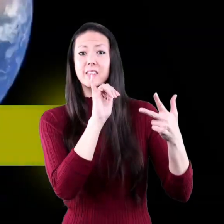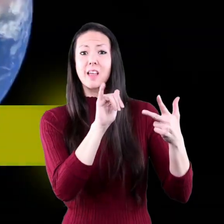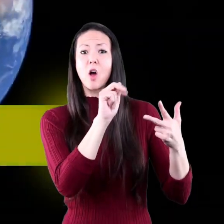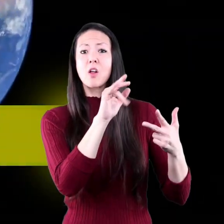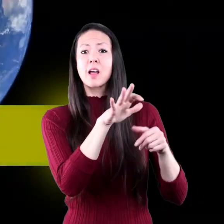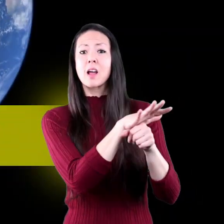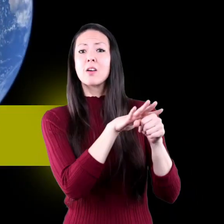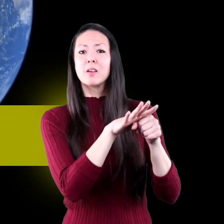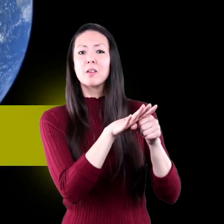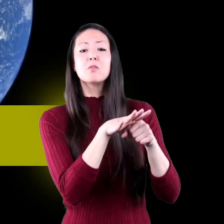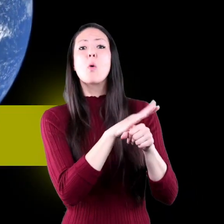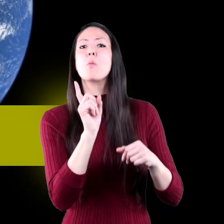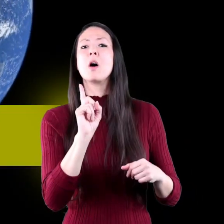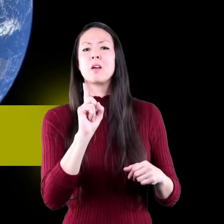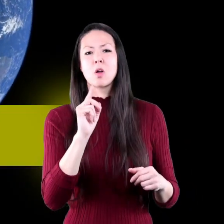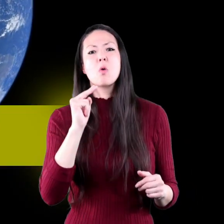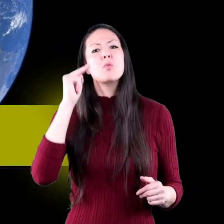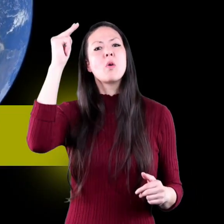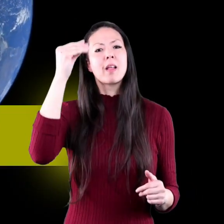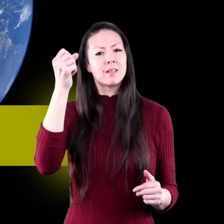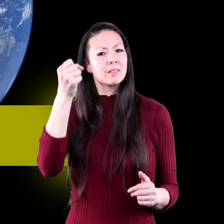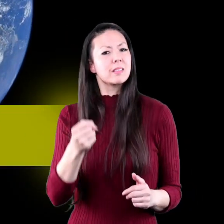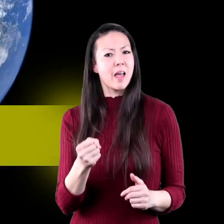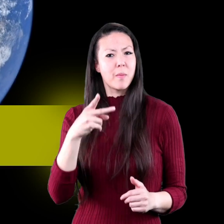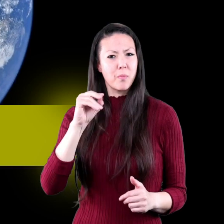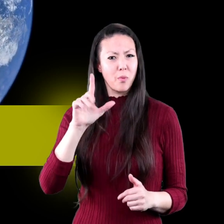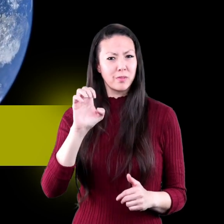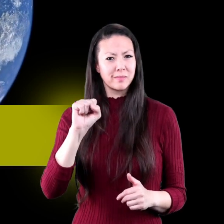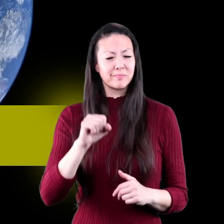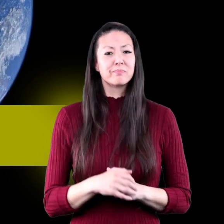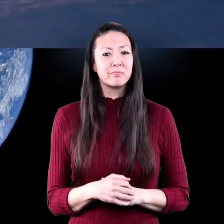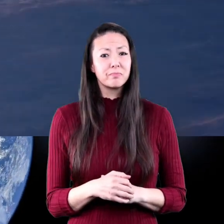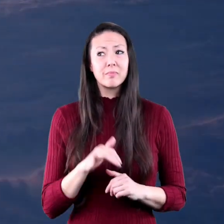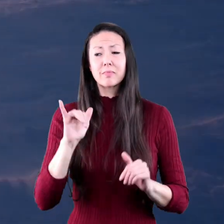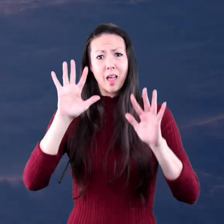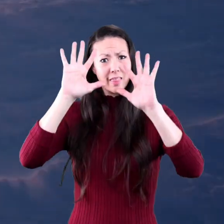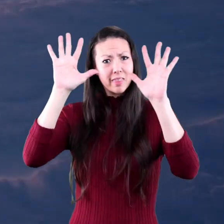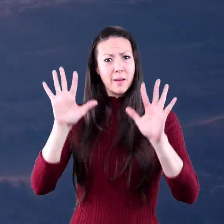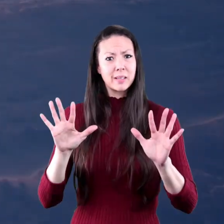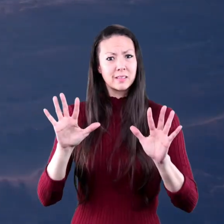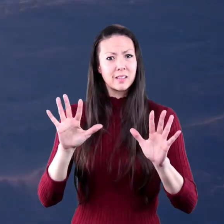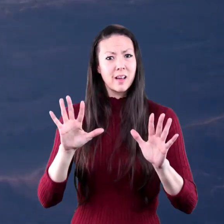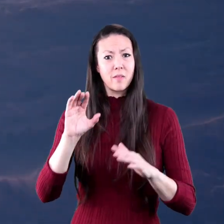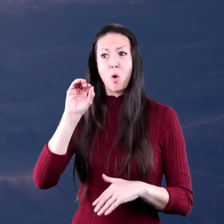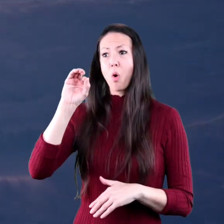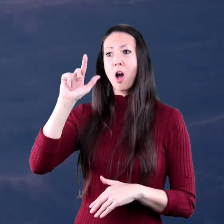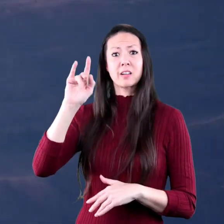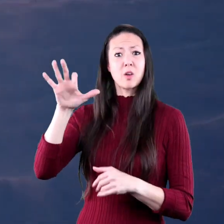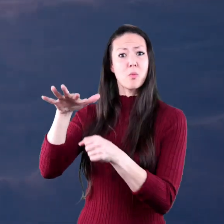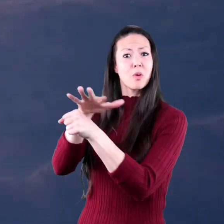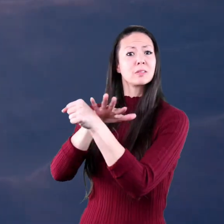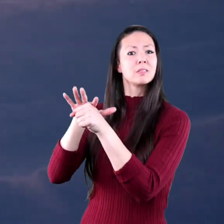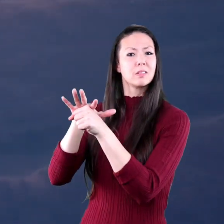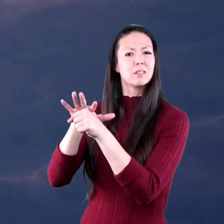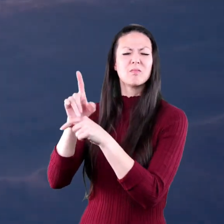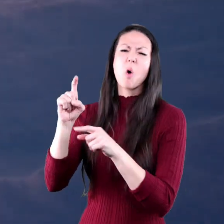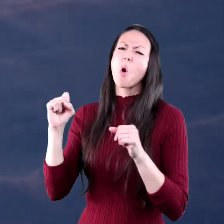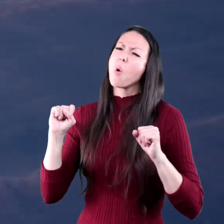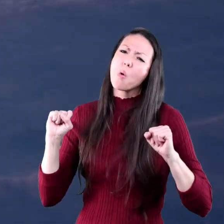areas are located near the North and South Poles. The climate of the Arctic region is made up of long, cold